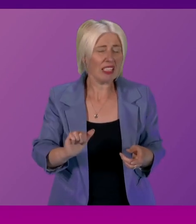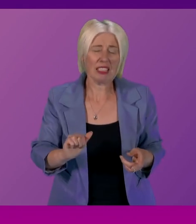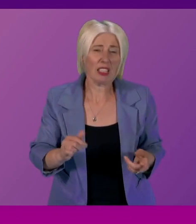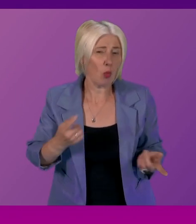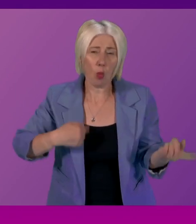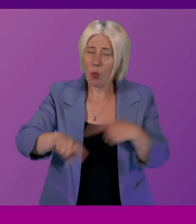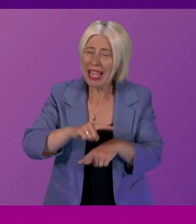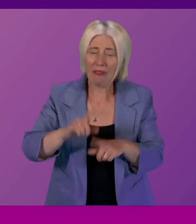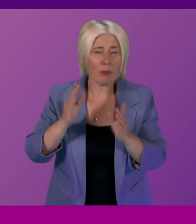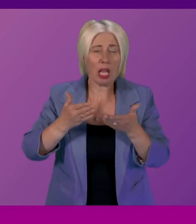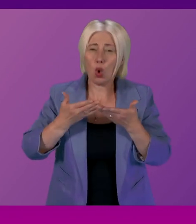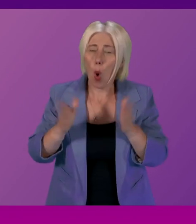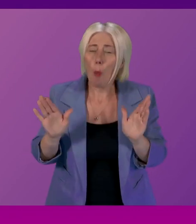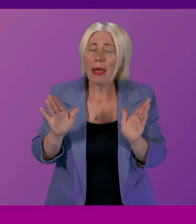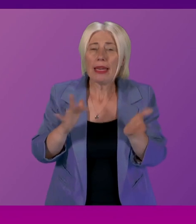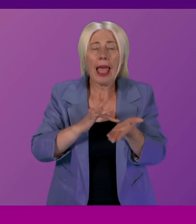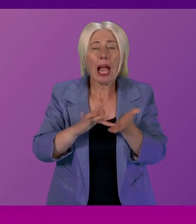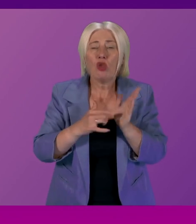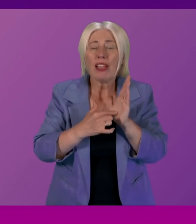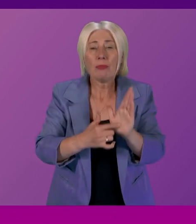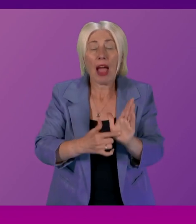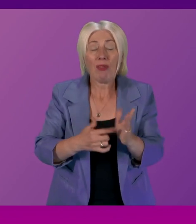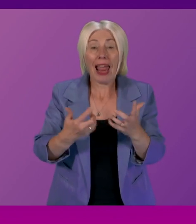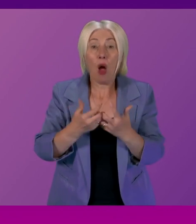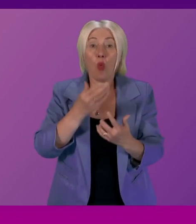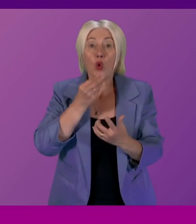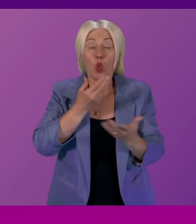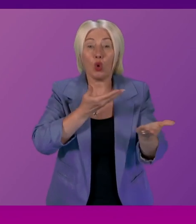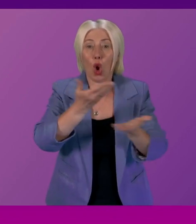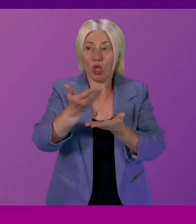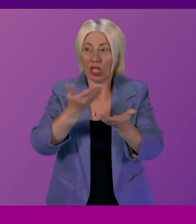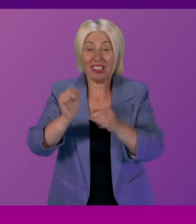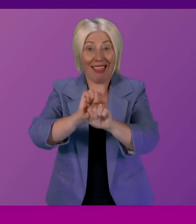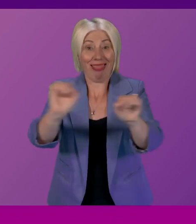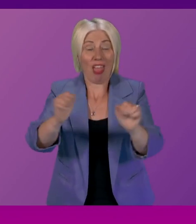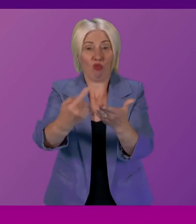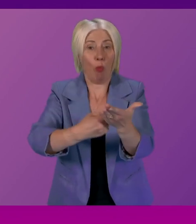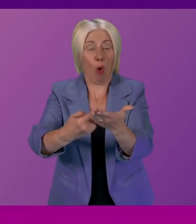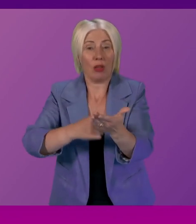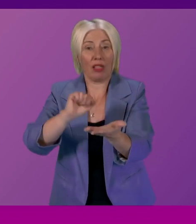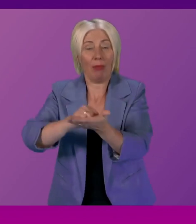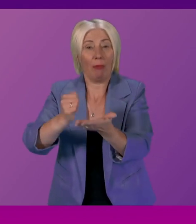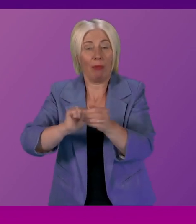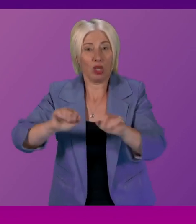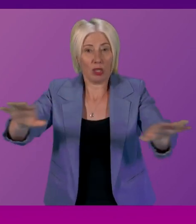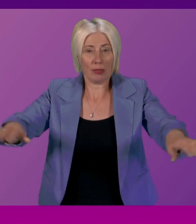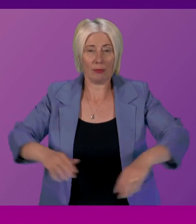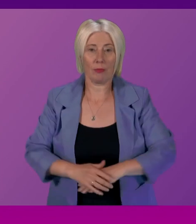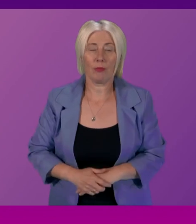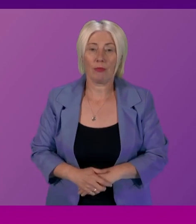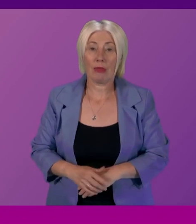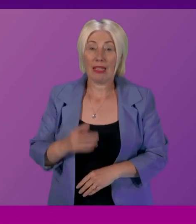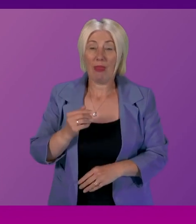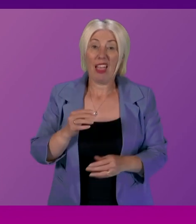we should be as open and transparent about our use of consultants and the reports that they publish I've now got a couple of